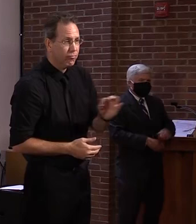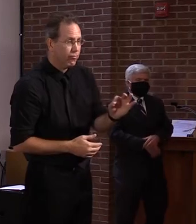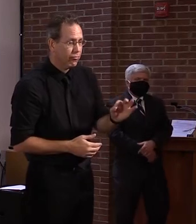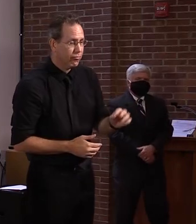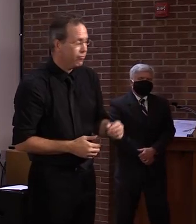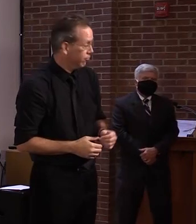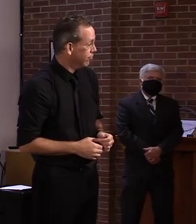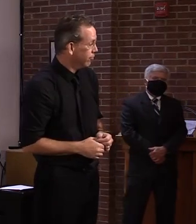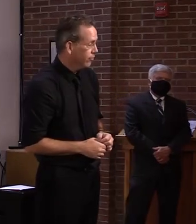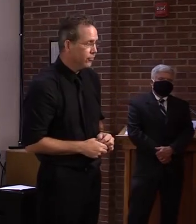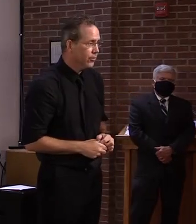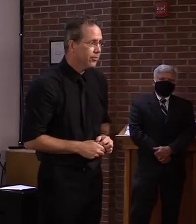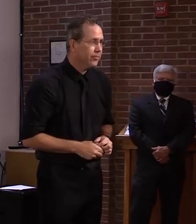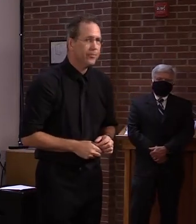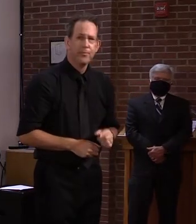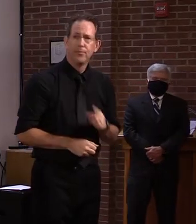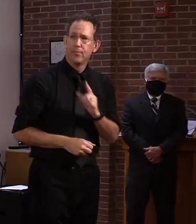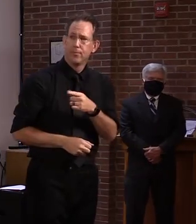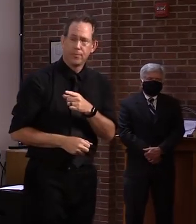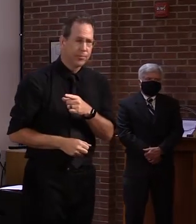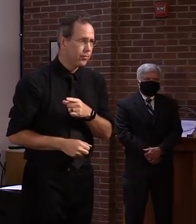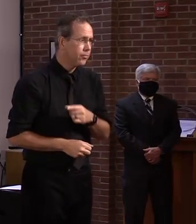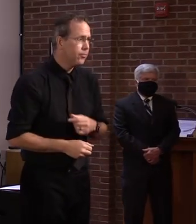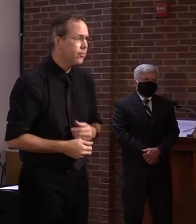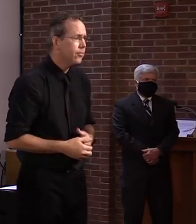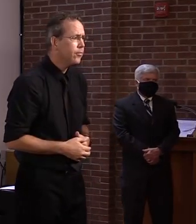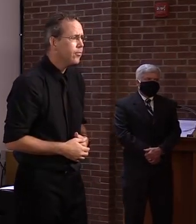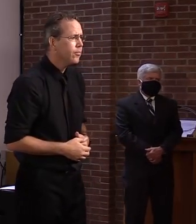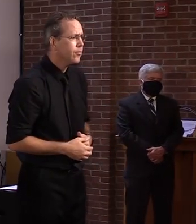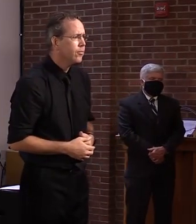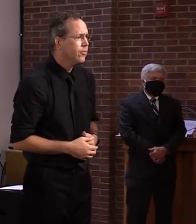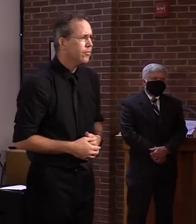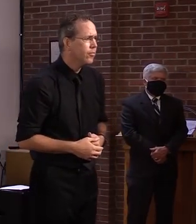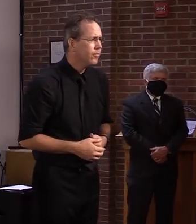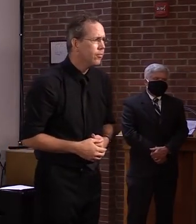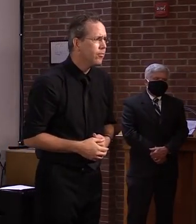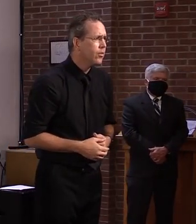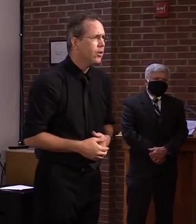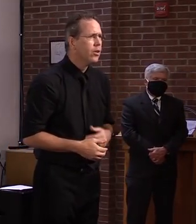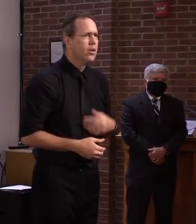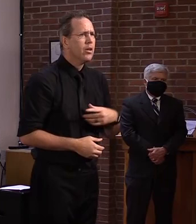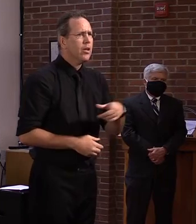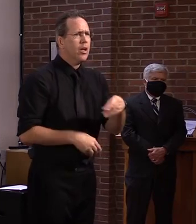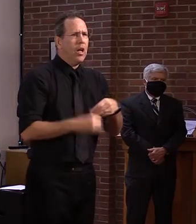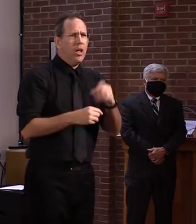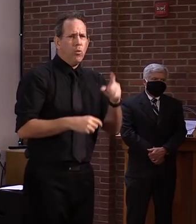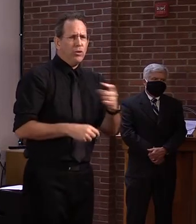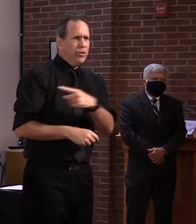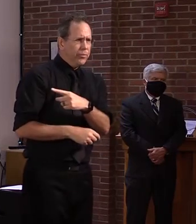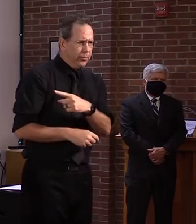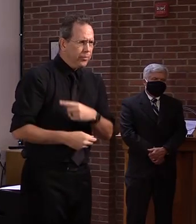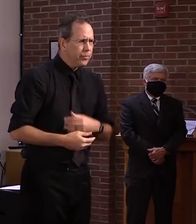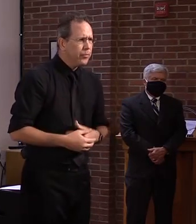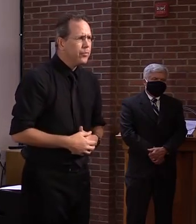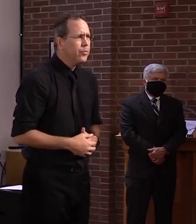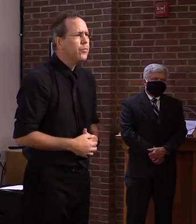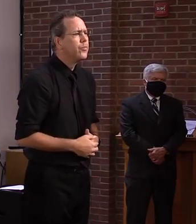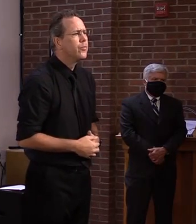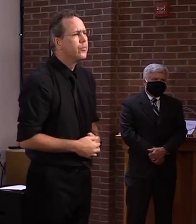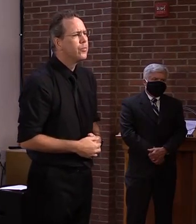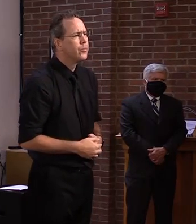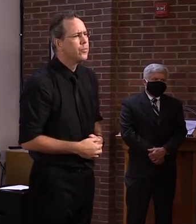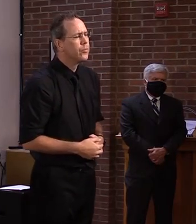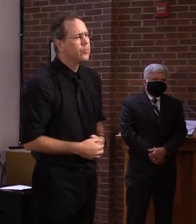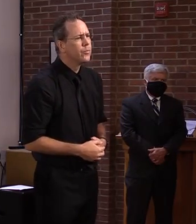the sort of up-tailing off of Schubert's question, with the colleges coming back we've already seen a few instances where